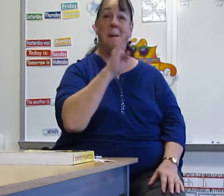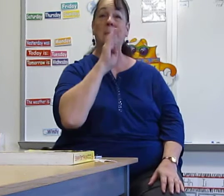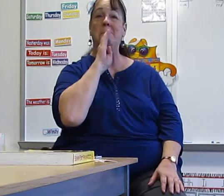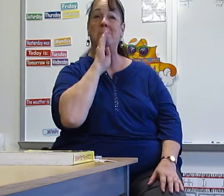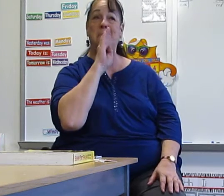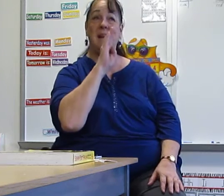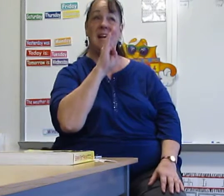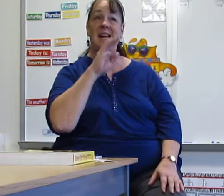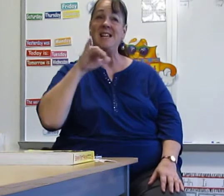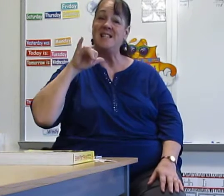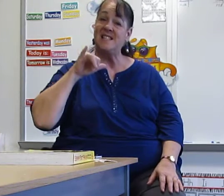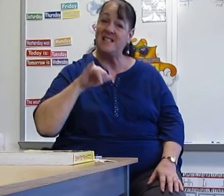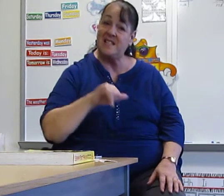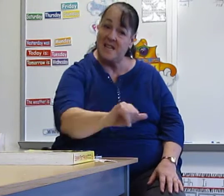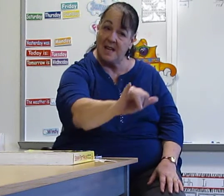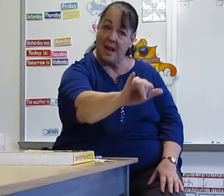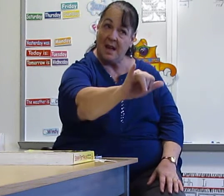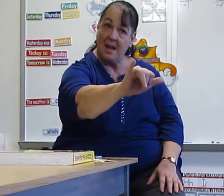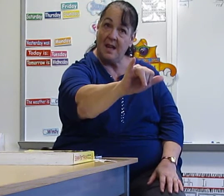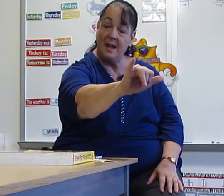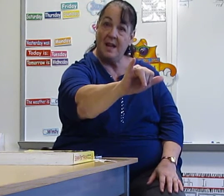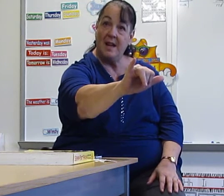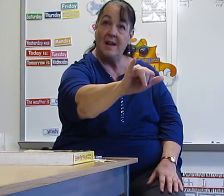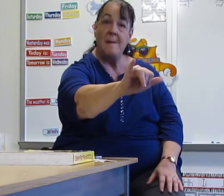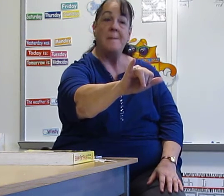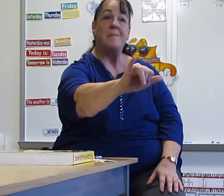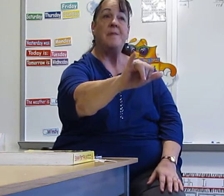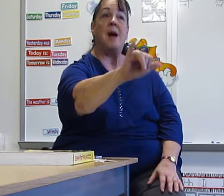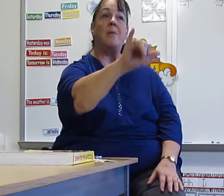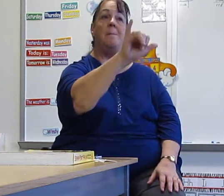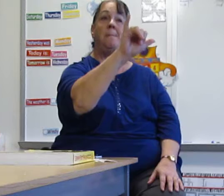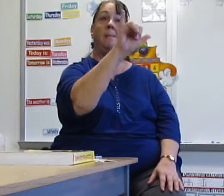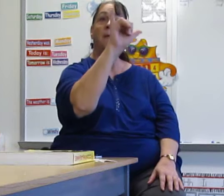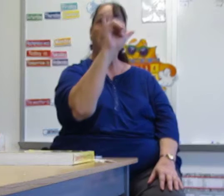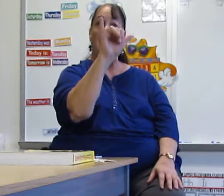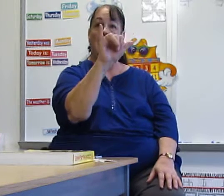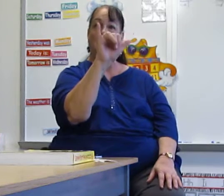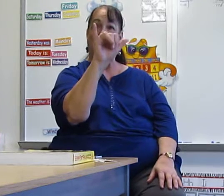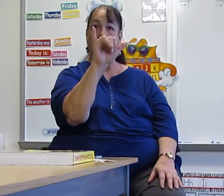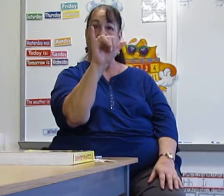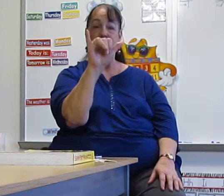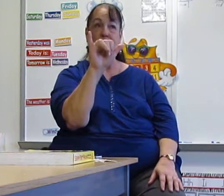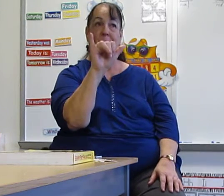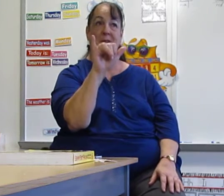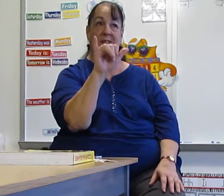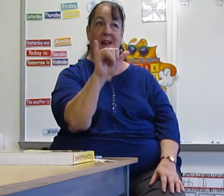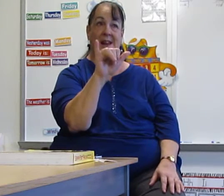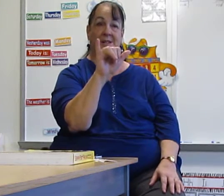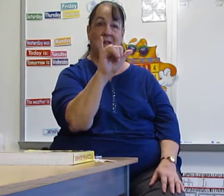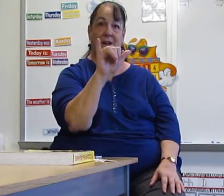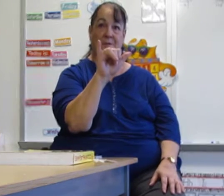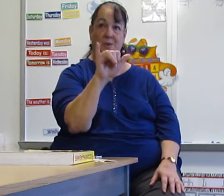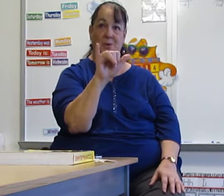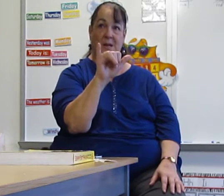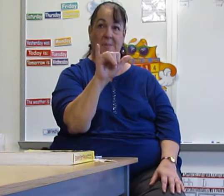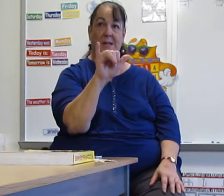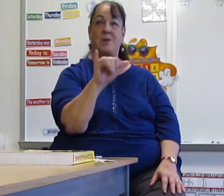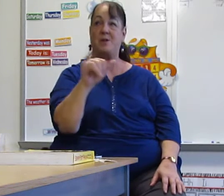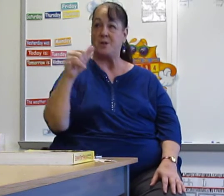Be still. still. Now remember that because when you learn to stay it's going to confuse you a little bit. just